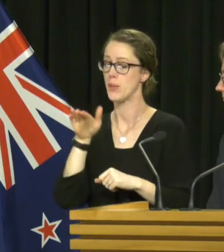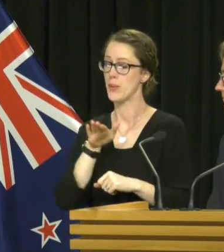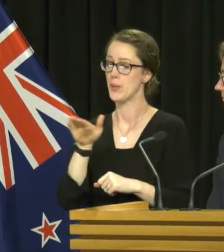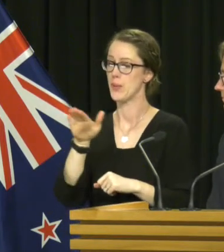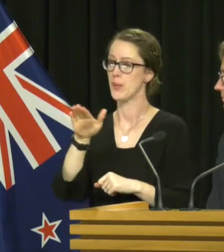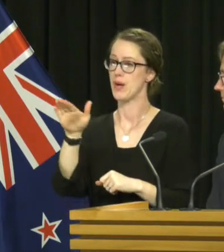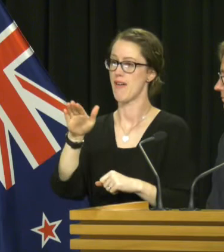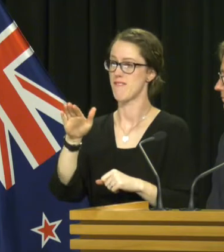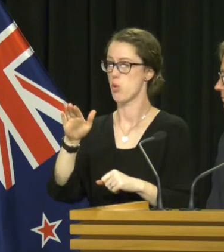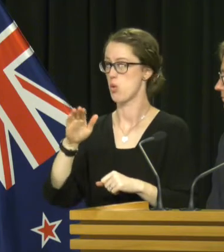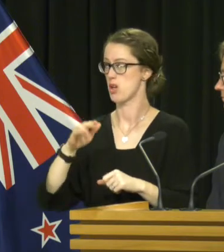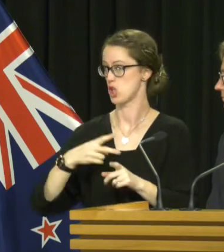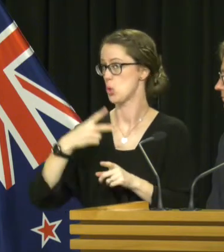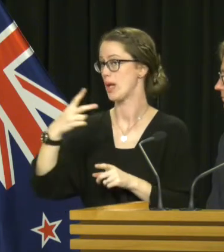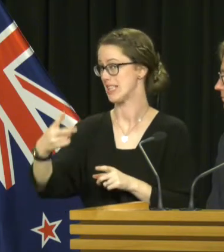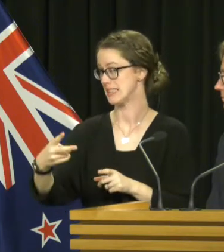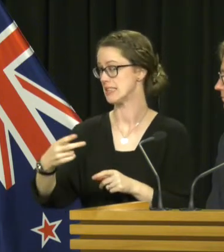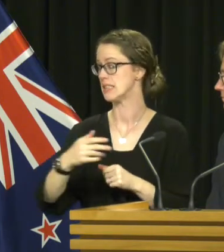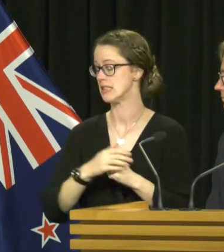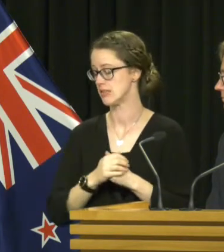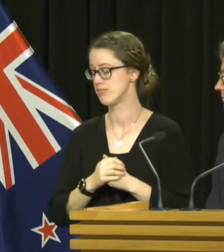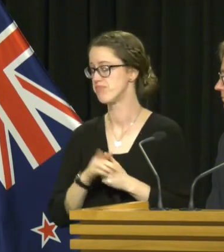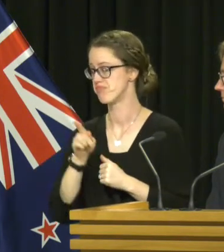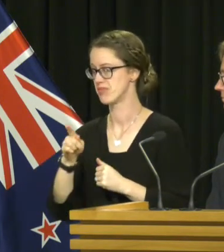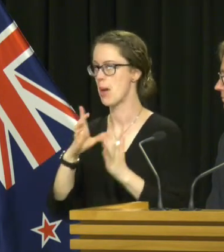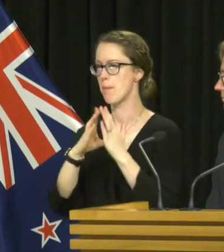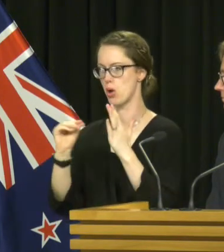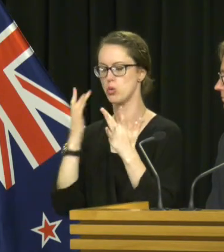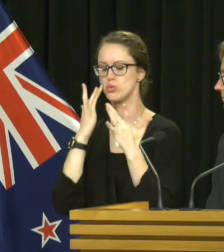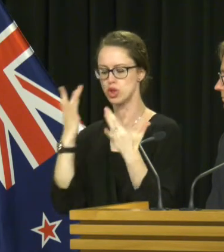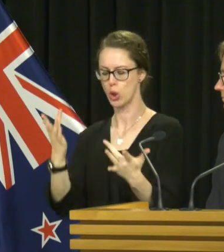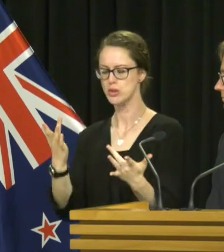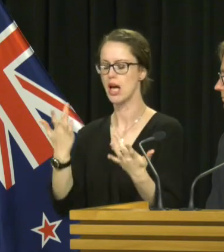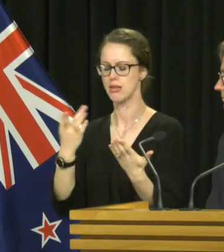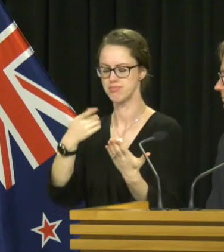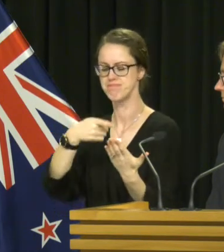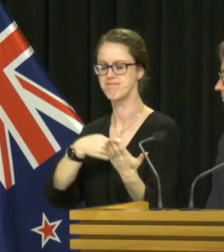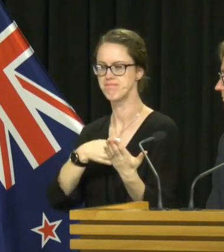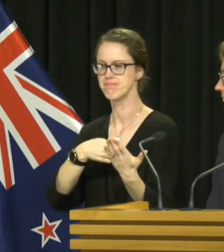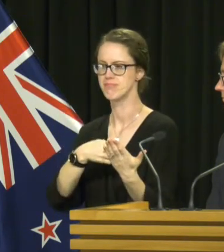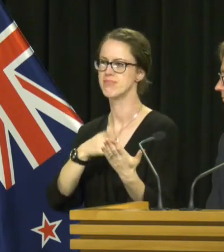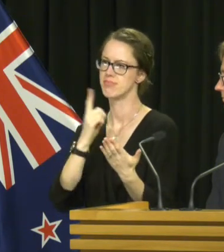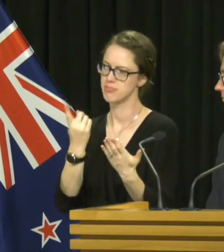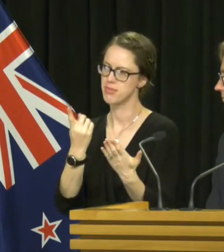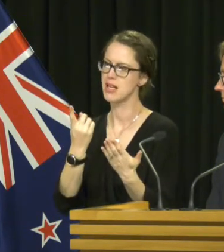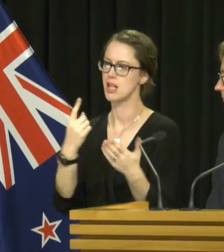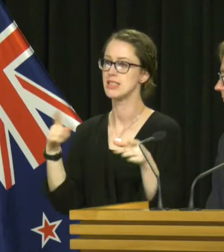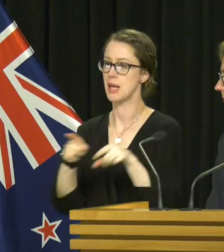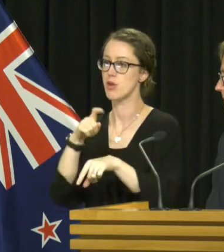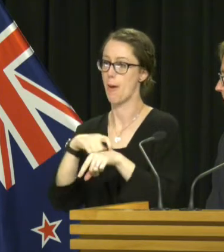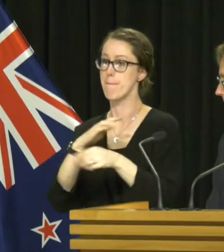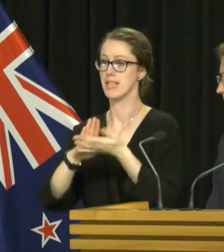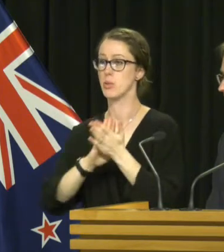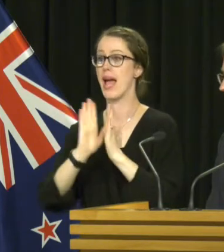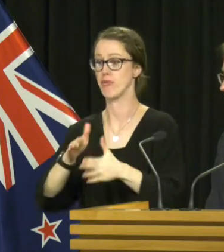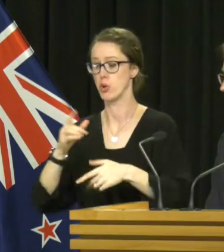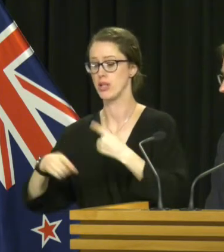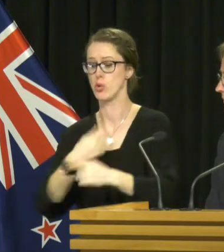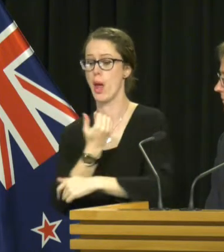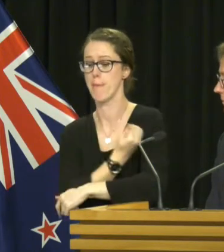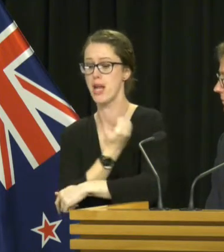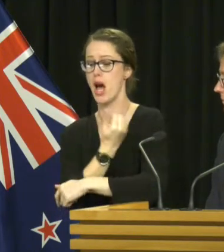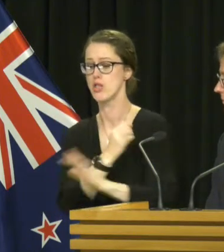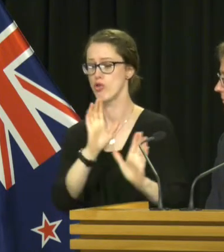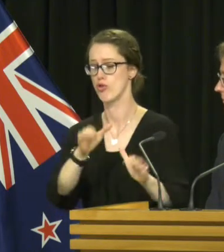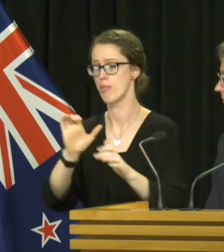track through for the next fortnight. That's what the model suggests, but that does rely on us alongside that, and continuing to immunise those